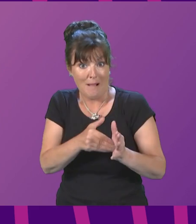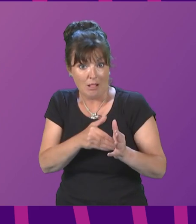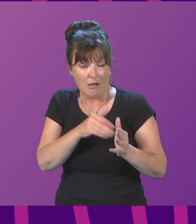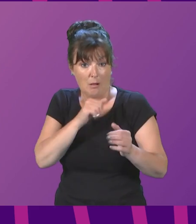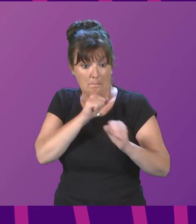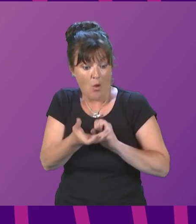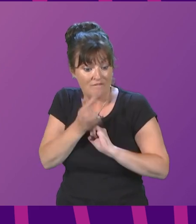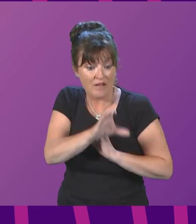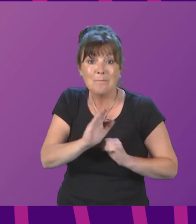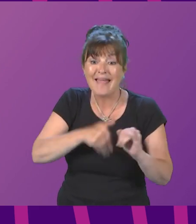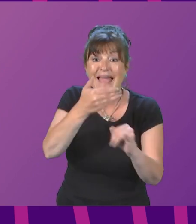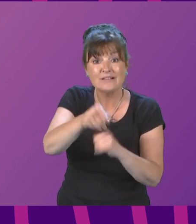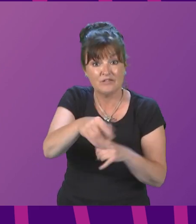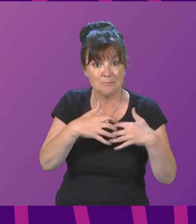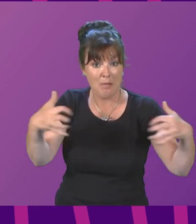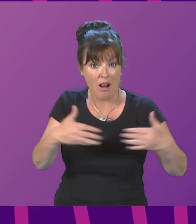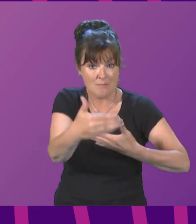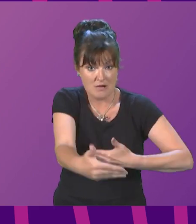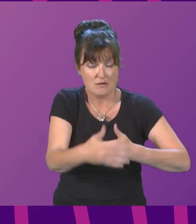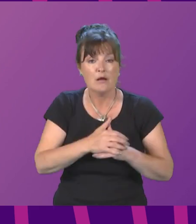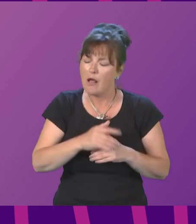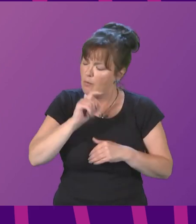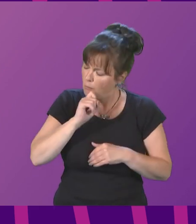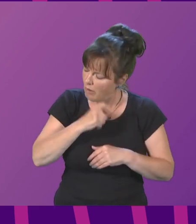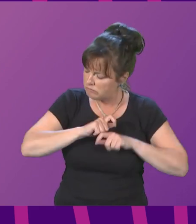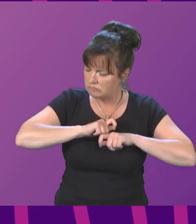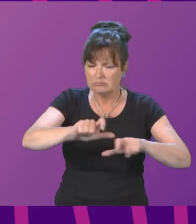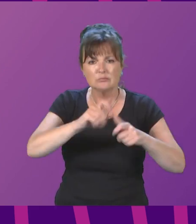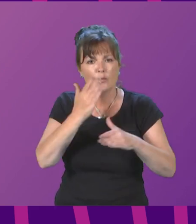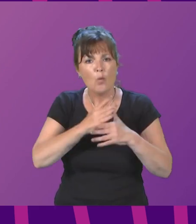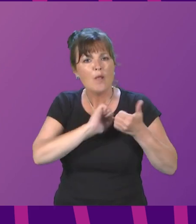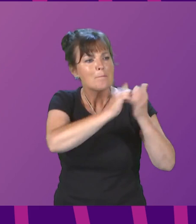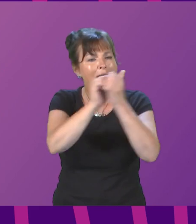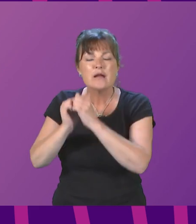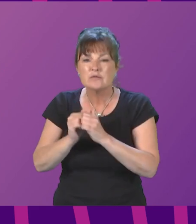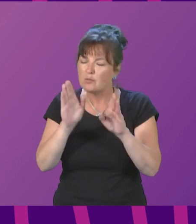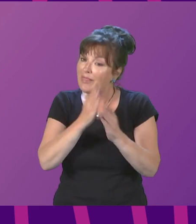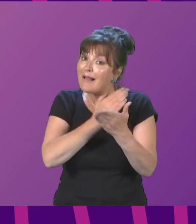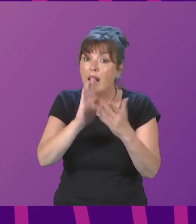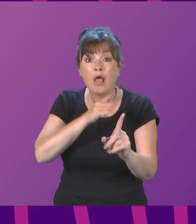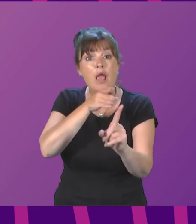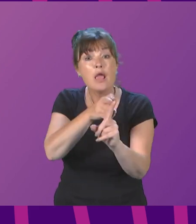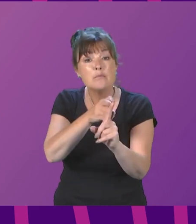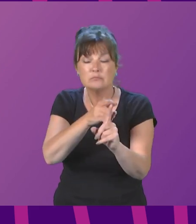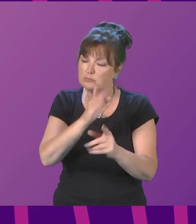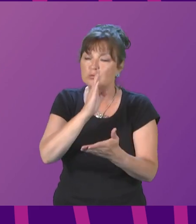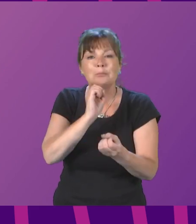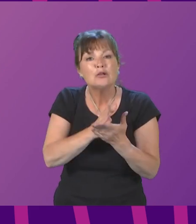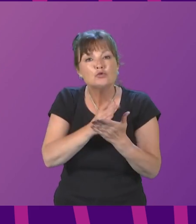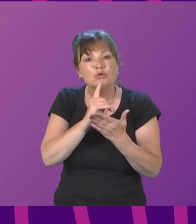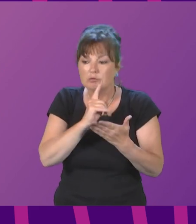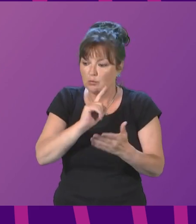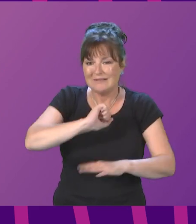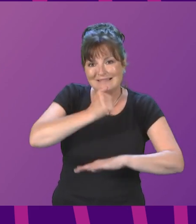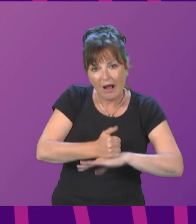parliament. And we will continue to work with partners with the clear aim, if and as soon as possible, of establishing a safer